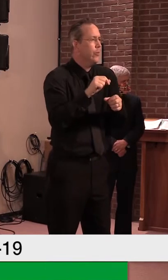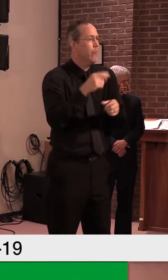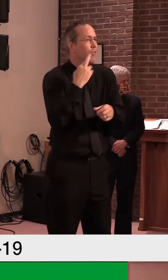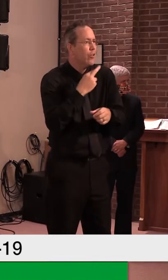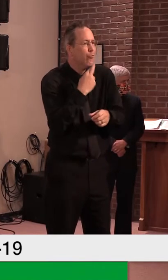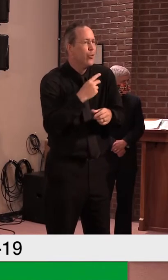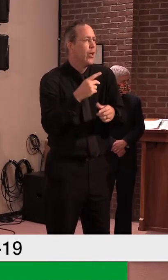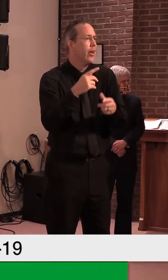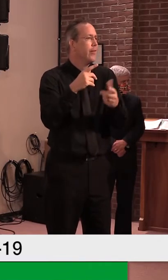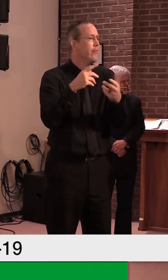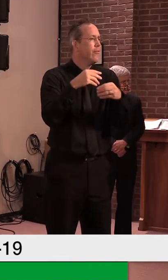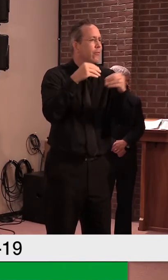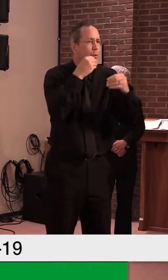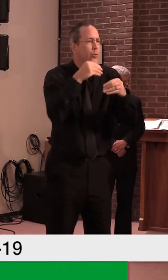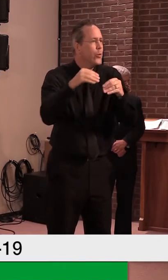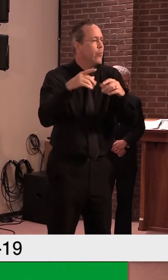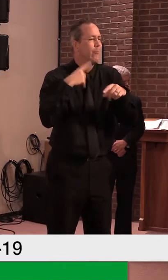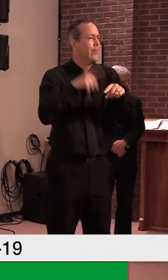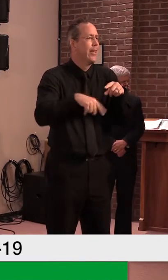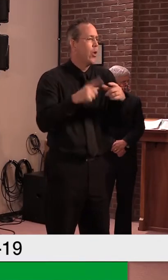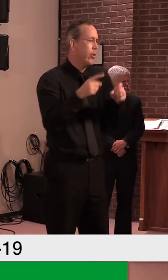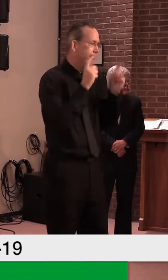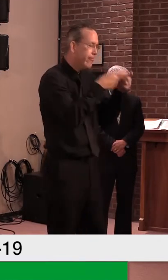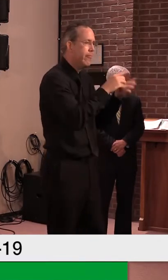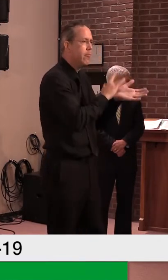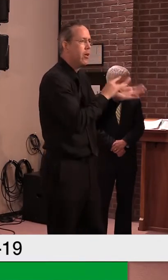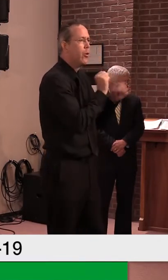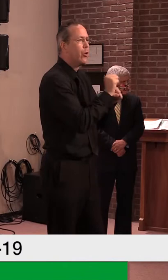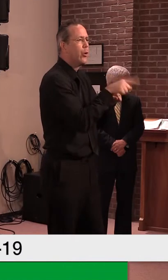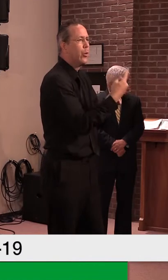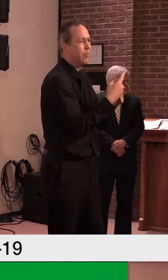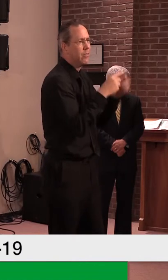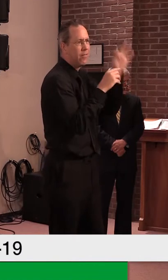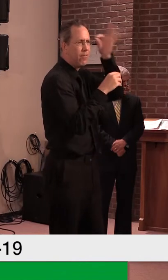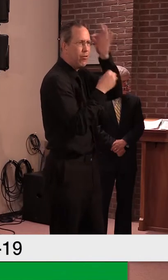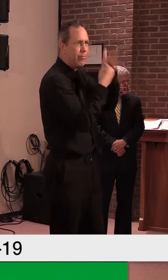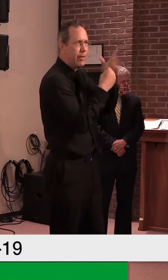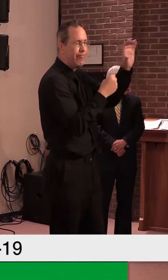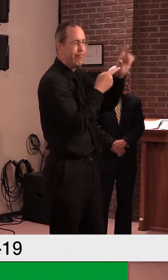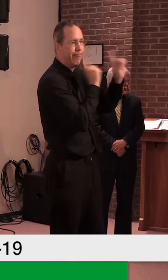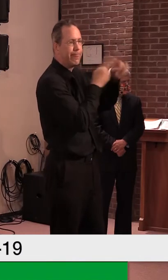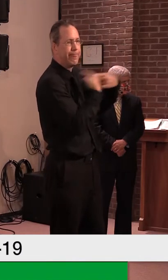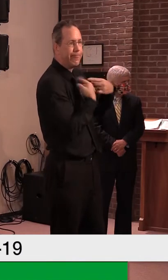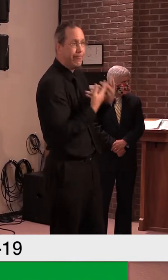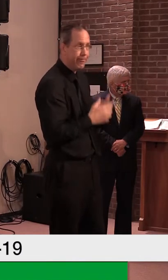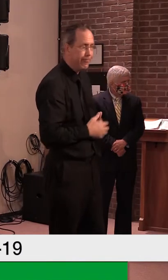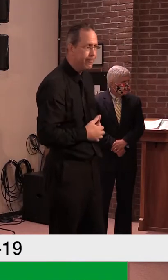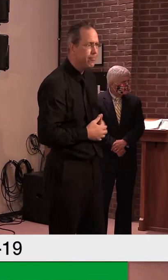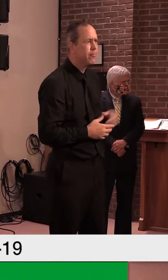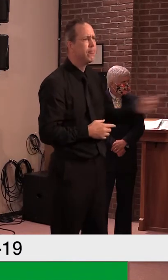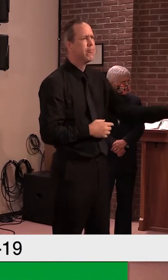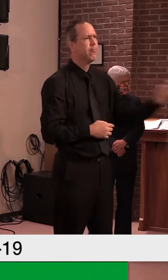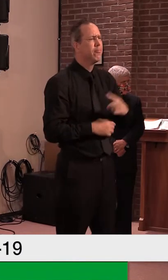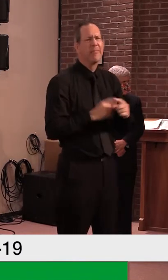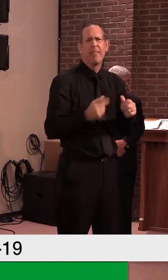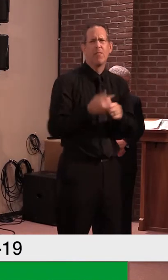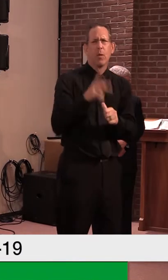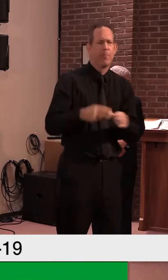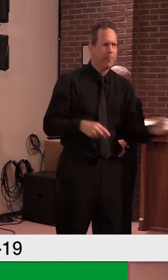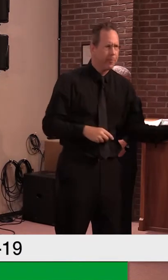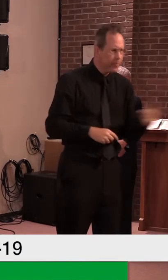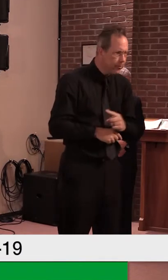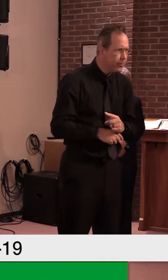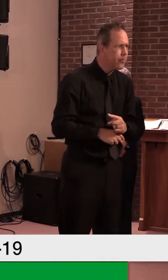even offer hazard pay if these frontline medical workers, they never stopped working, they've been receiving checks all